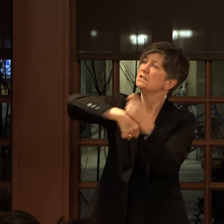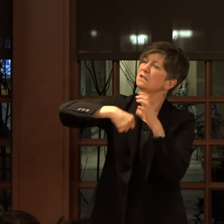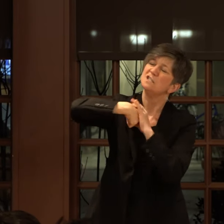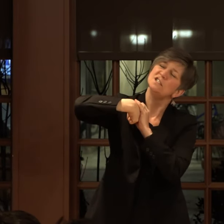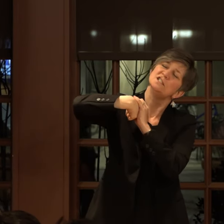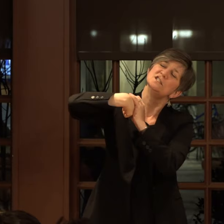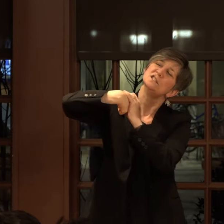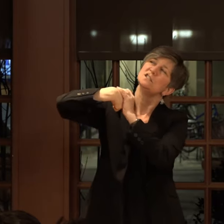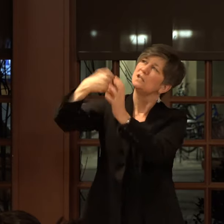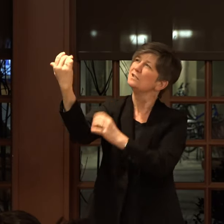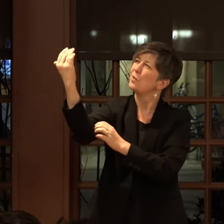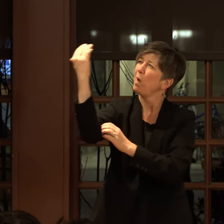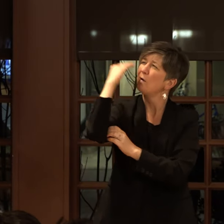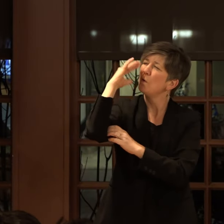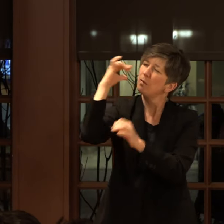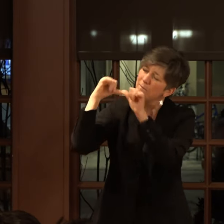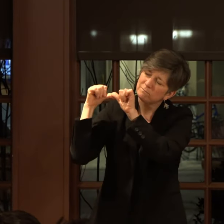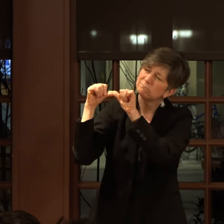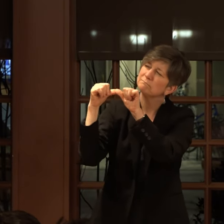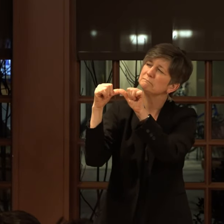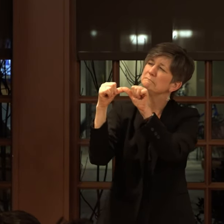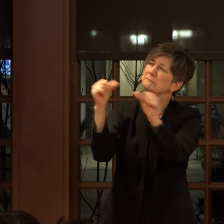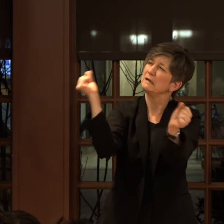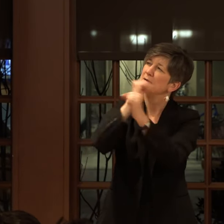you in vivid impermanence.